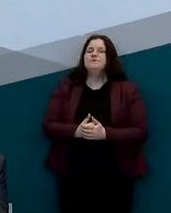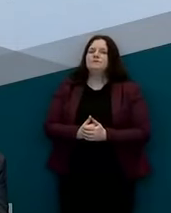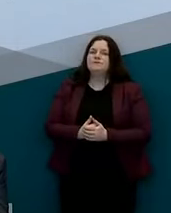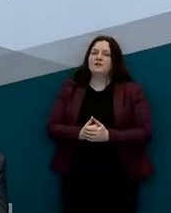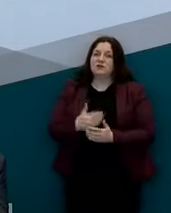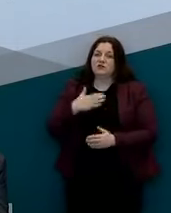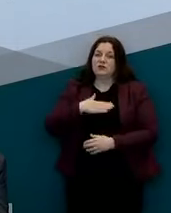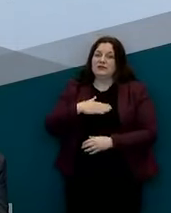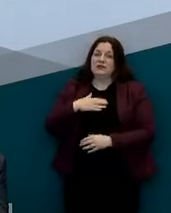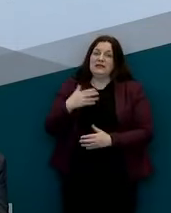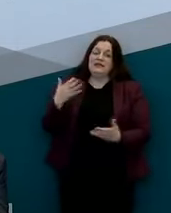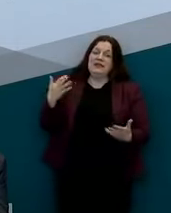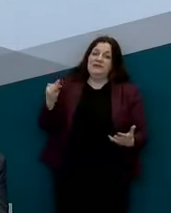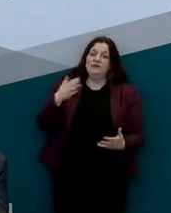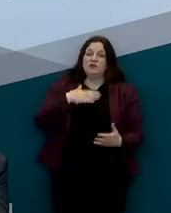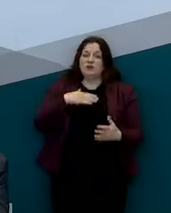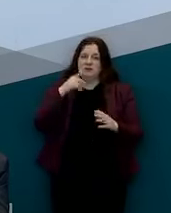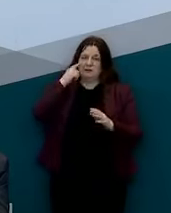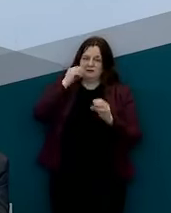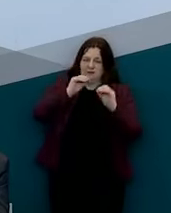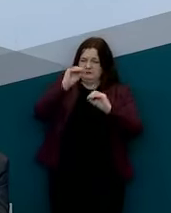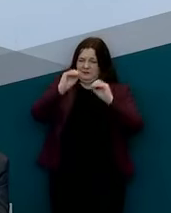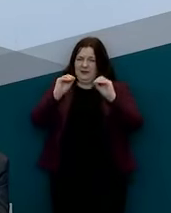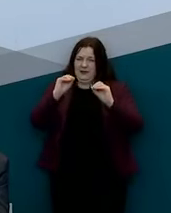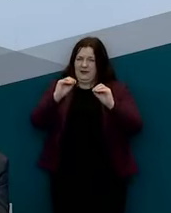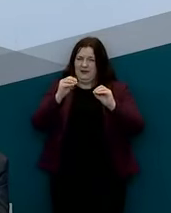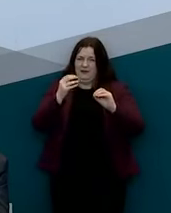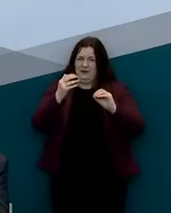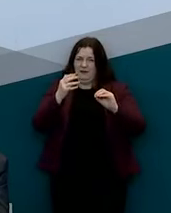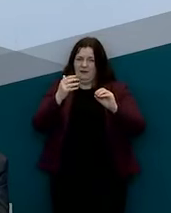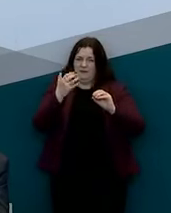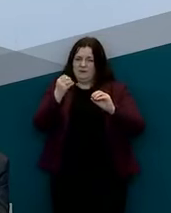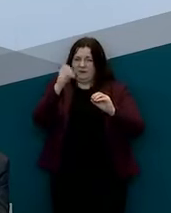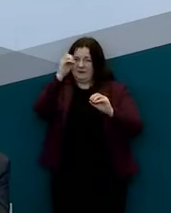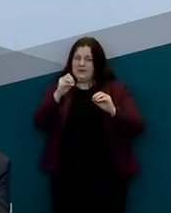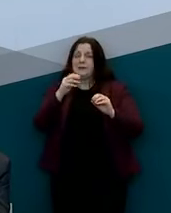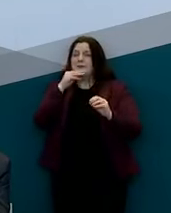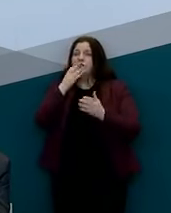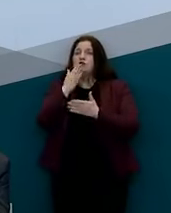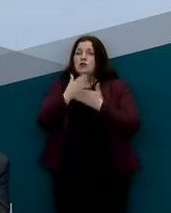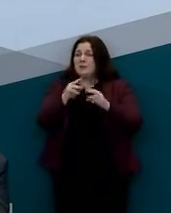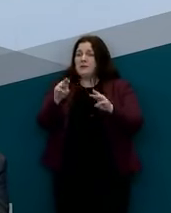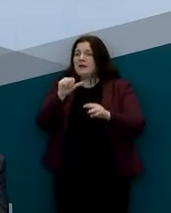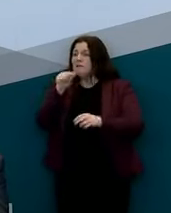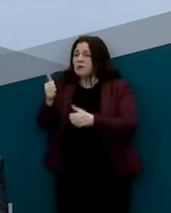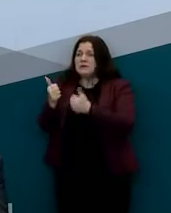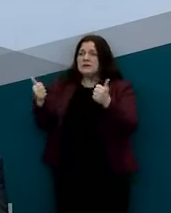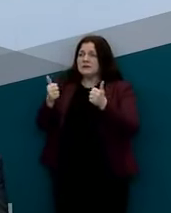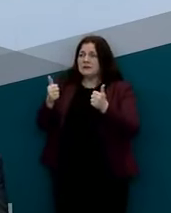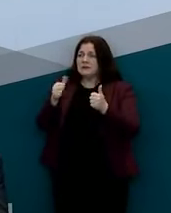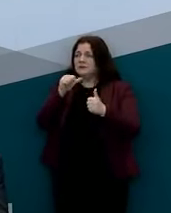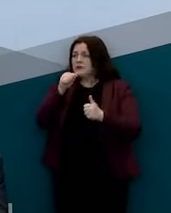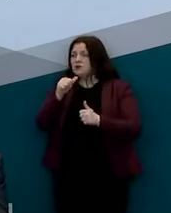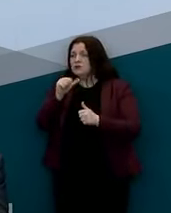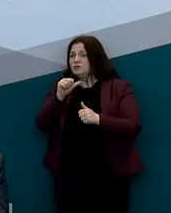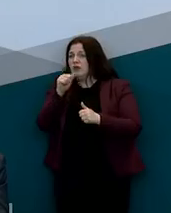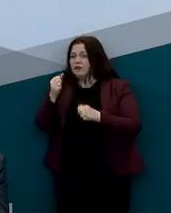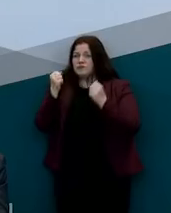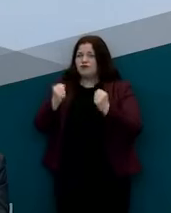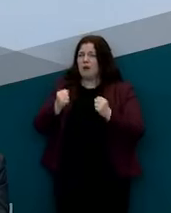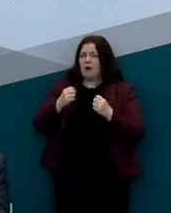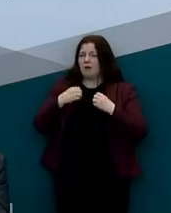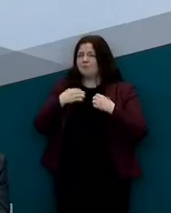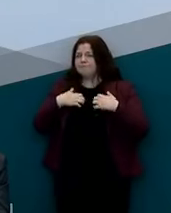assuming an asymptomatic fraction of 50 percent so there's lots of other people out there whose symptoms are too benign to be detected